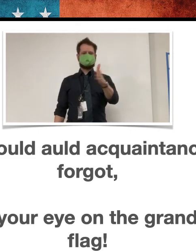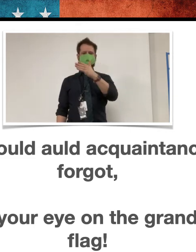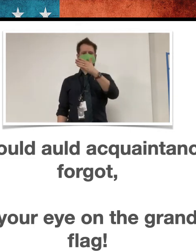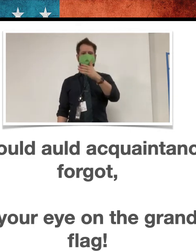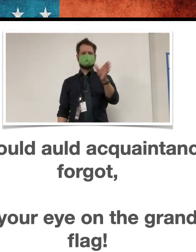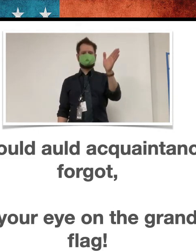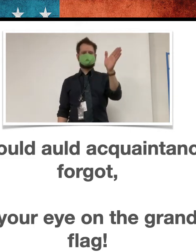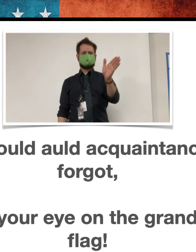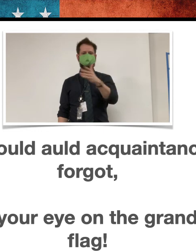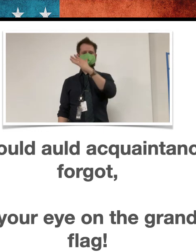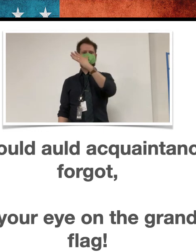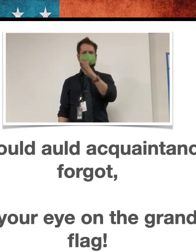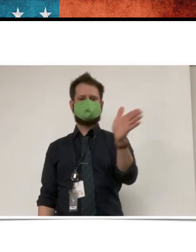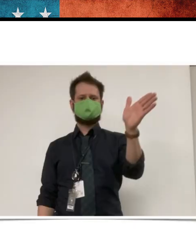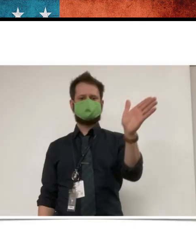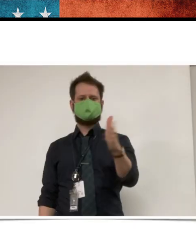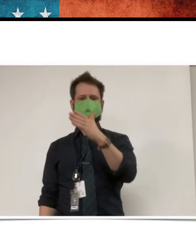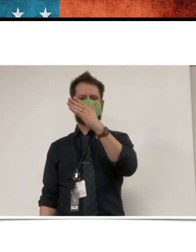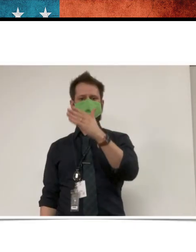flag.